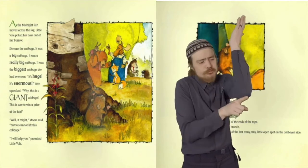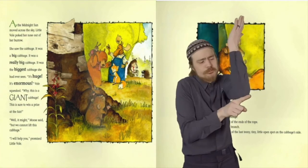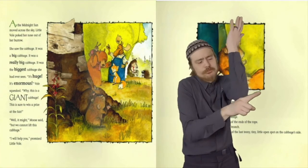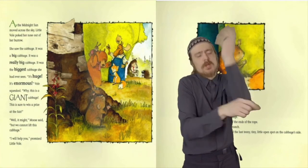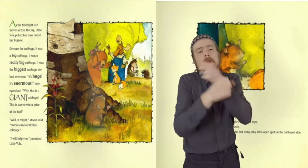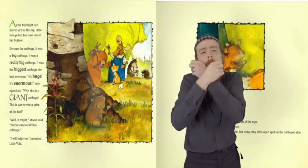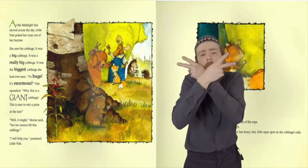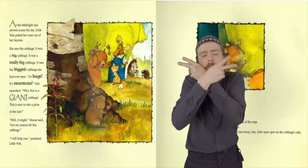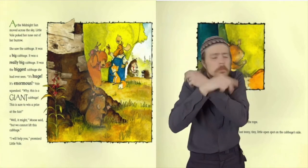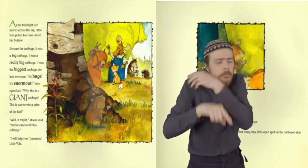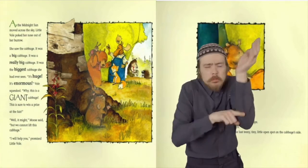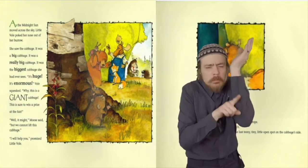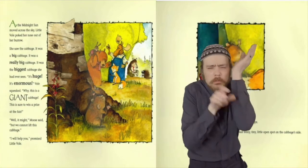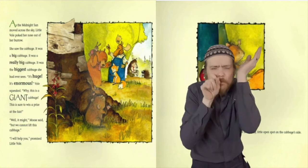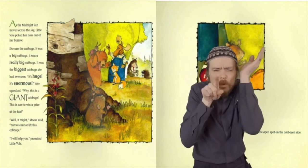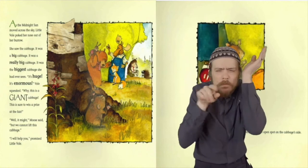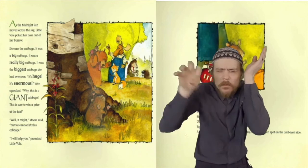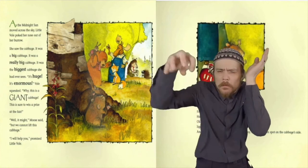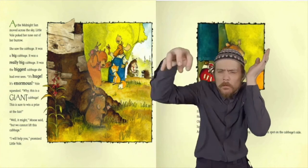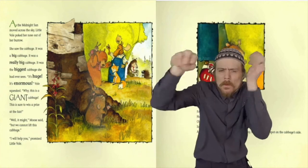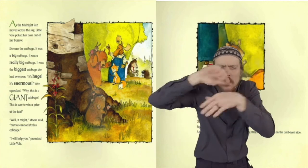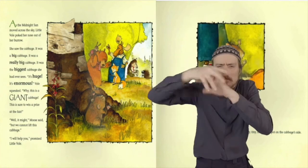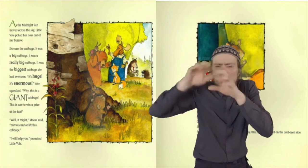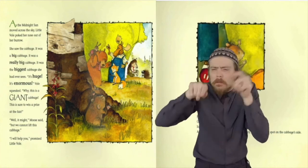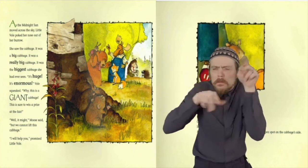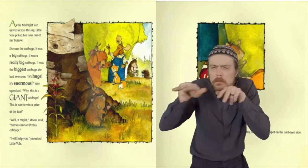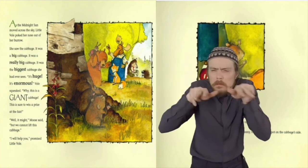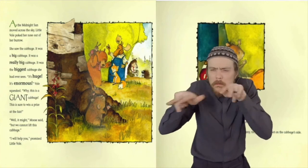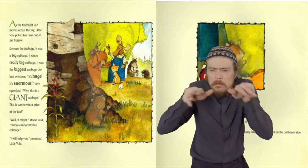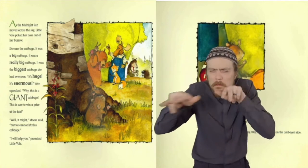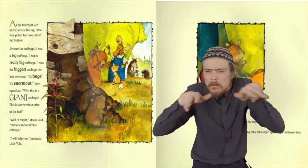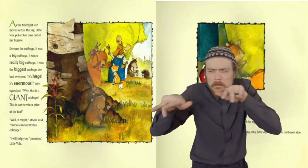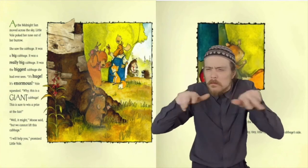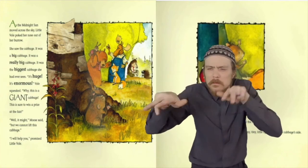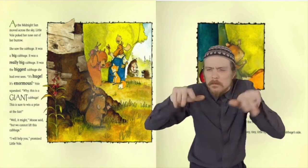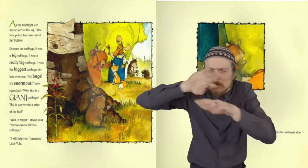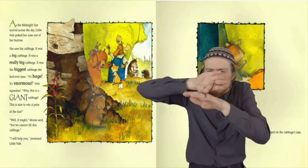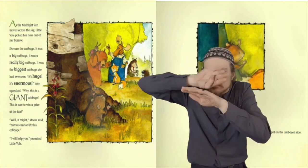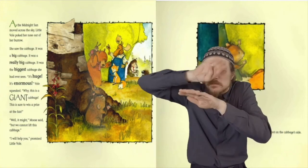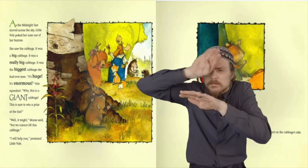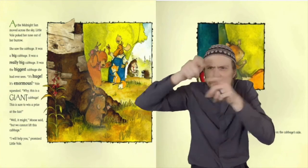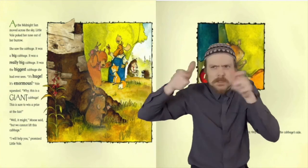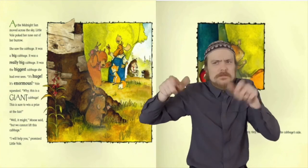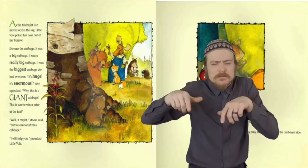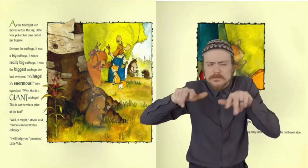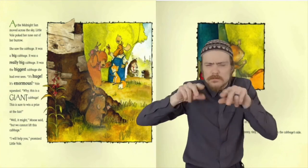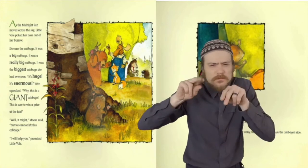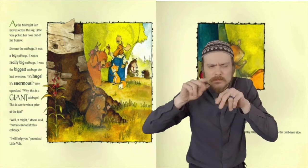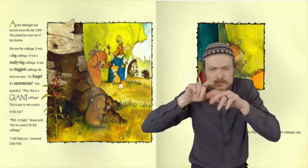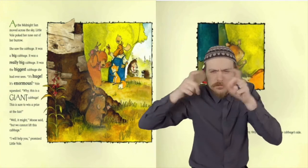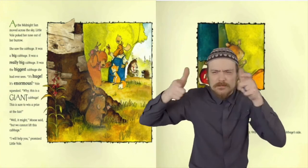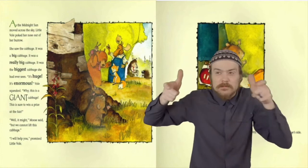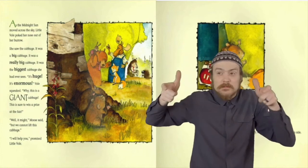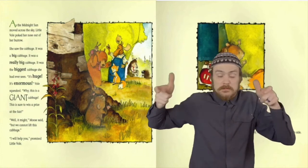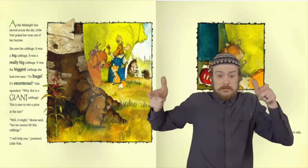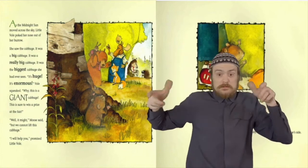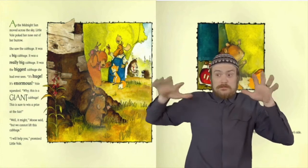It was a big cabbage. It was a really big cabbage. It was the biggest cabbage she had ever seen. It's